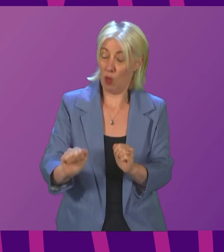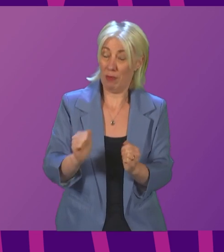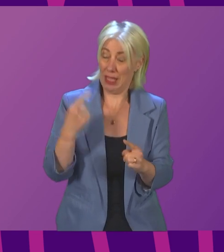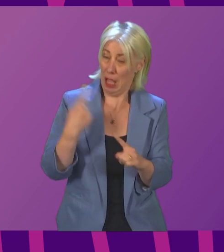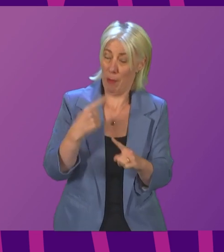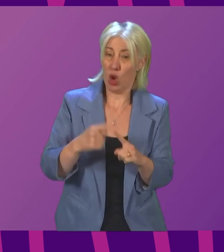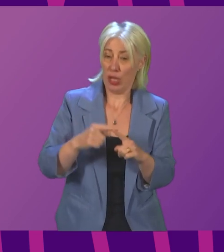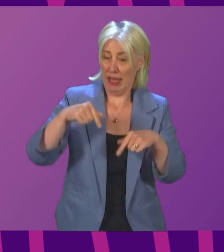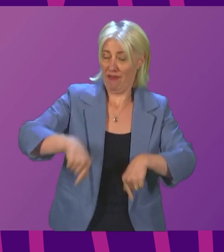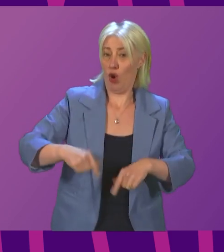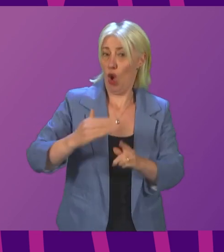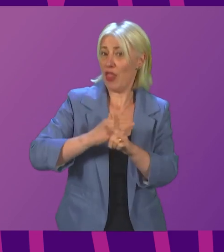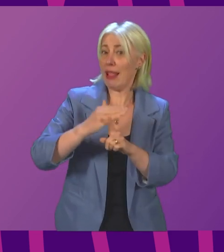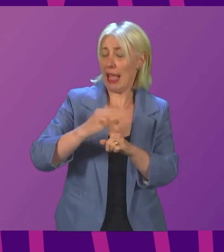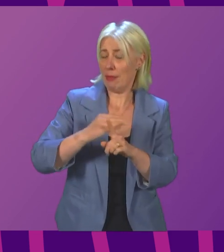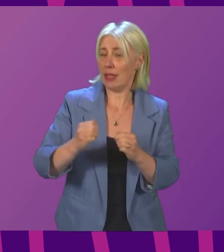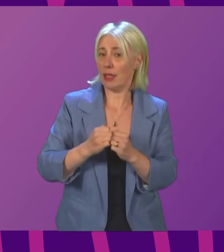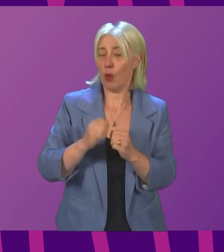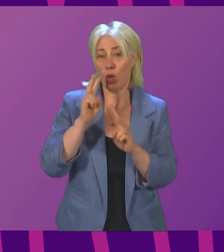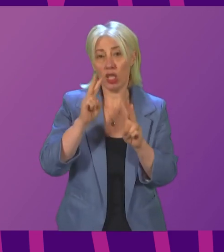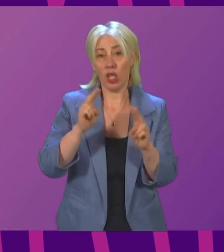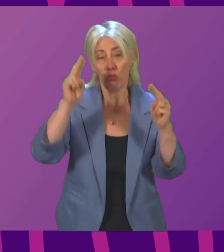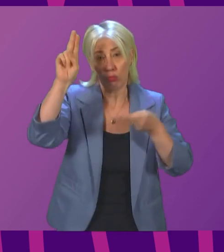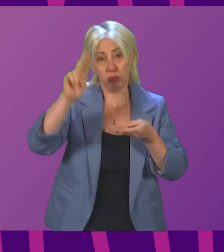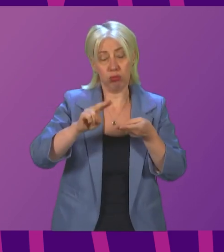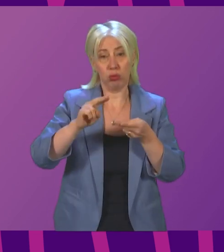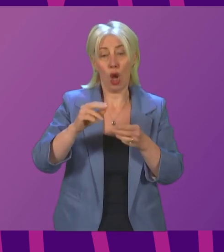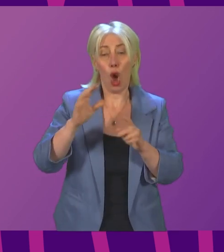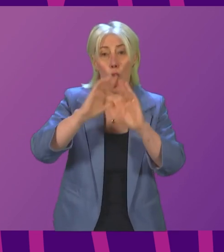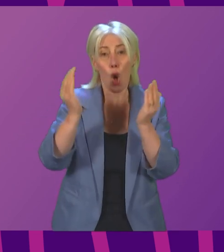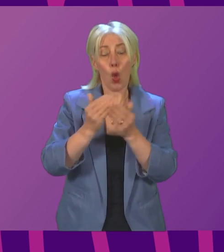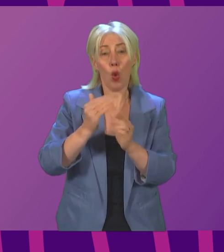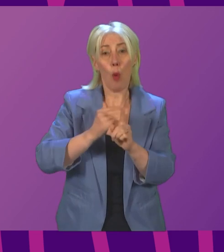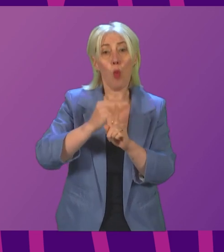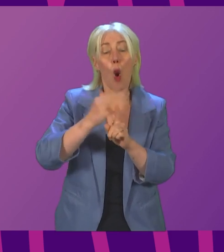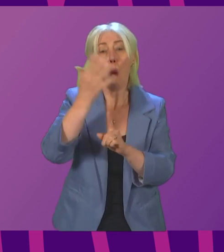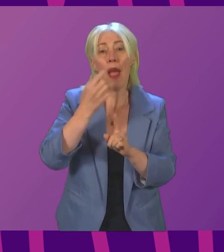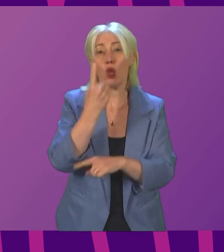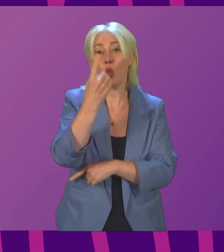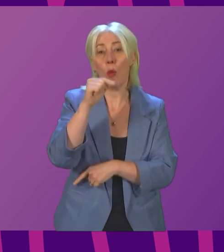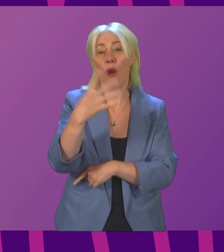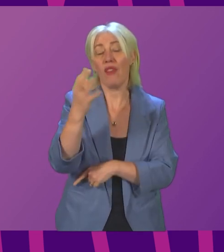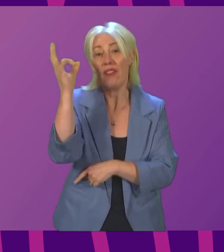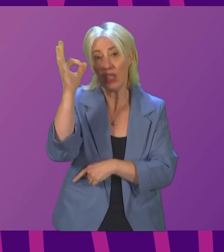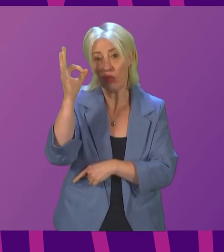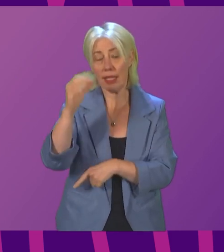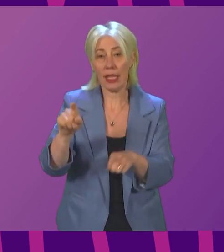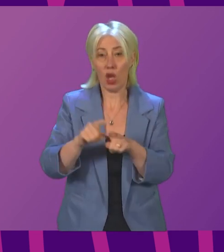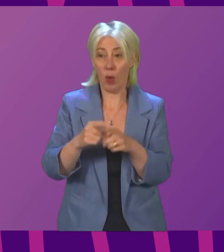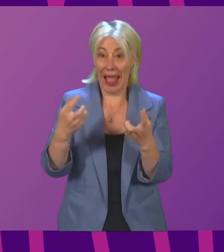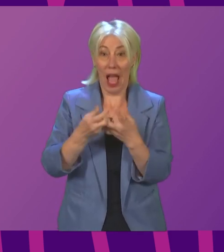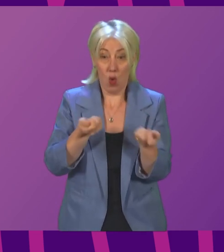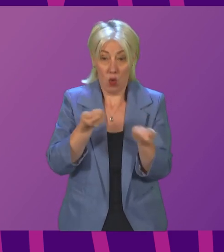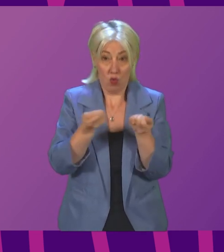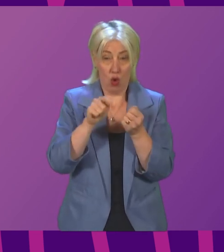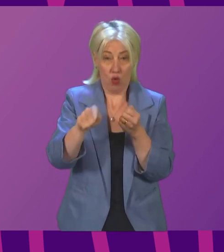emergency. We wanted to see action to limit global warming to 1.5 degrees and, as a minimum, a tangible mechanism to